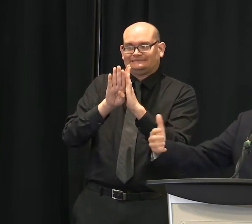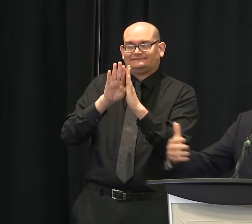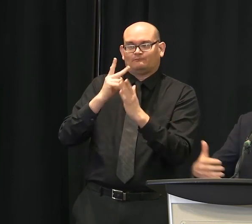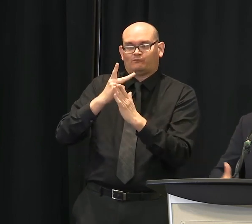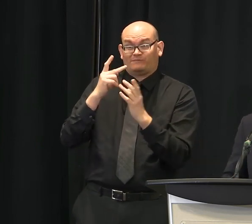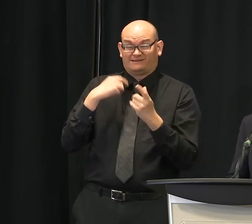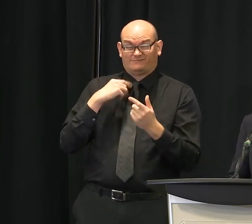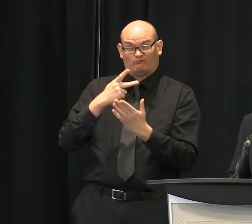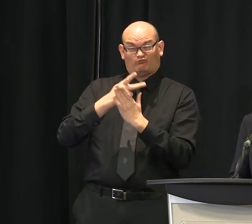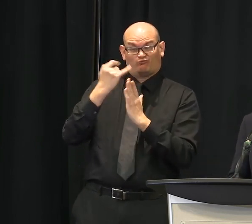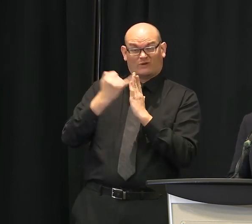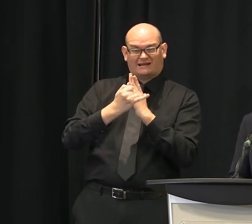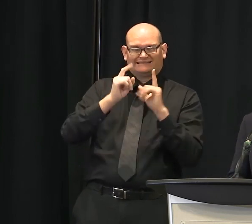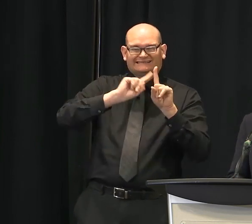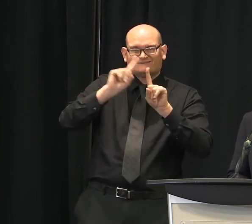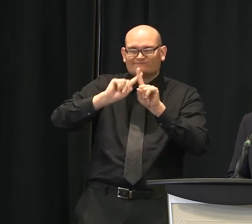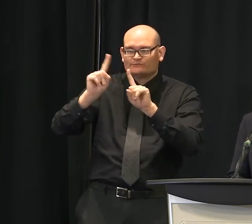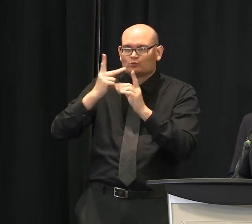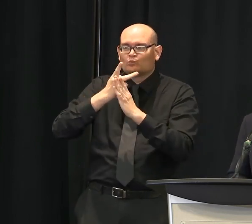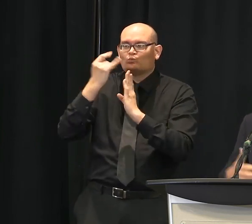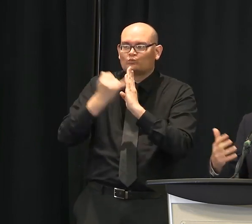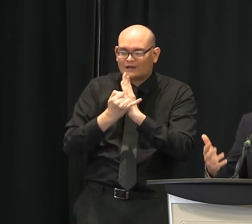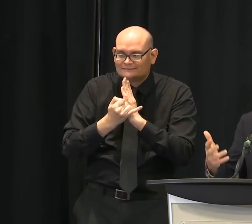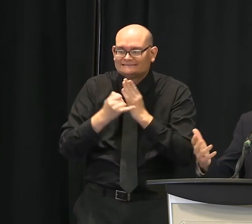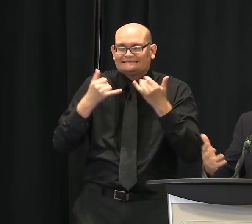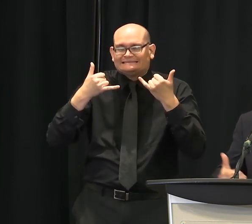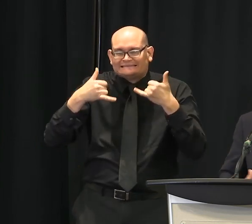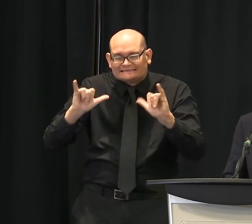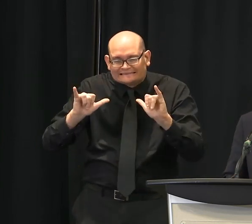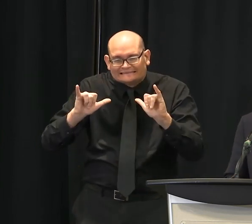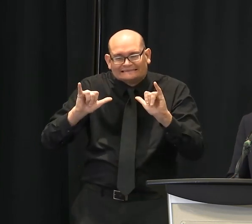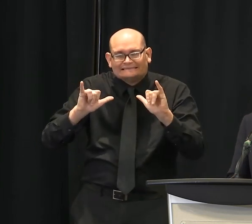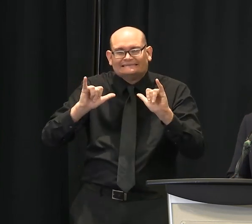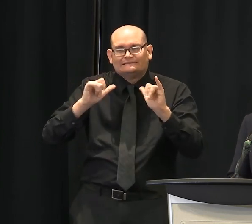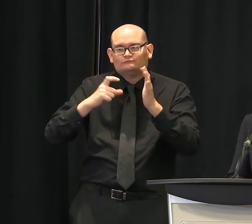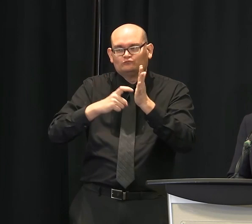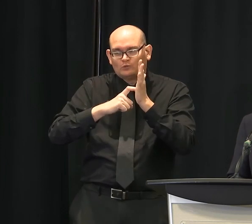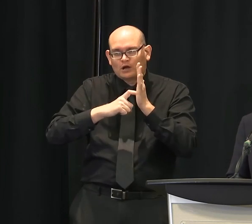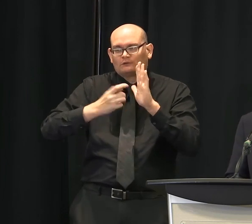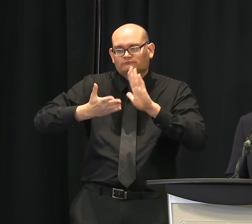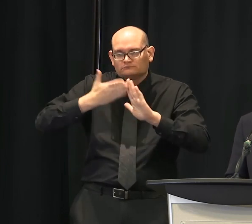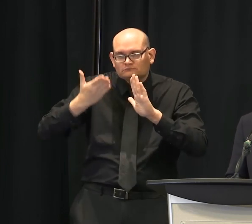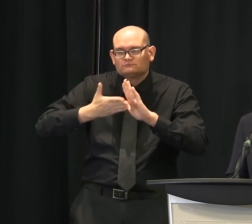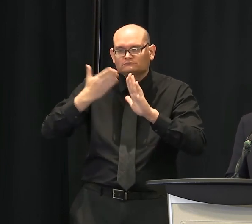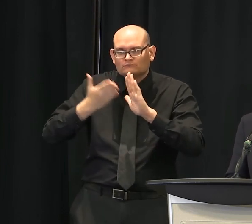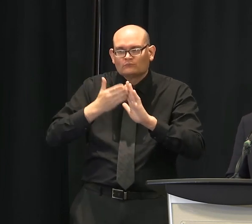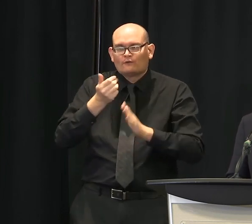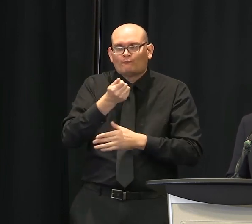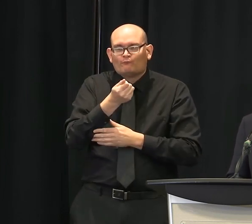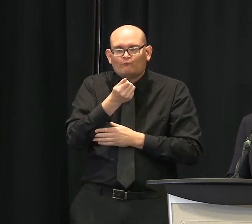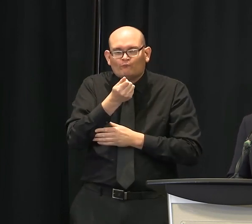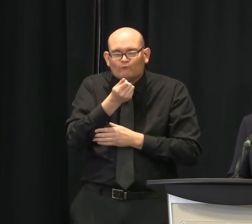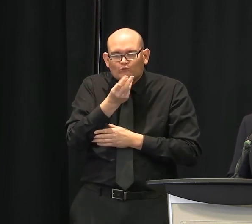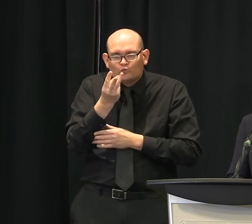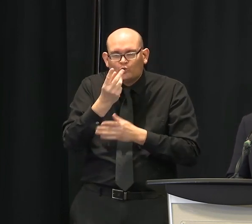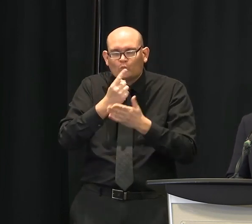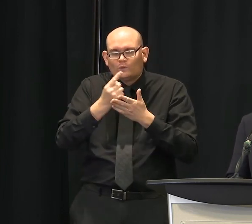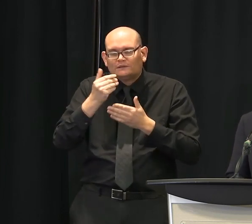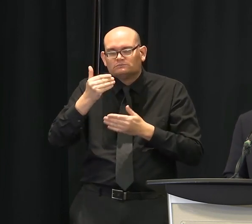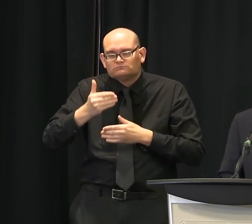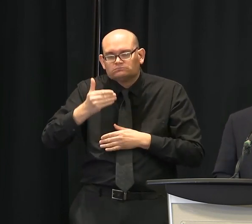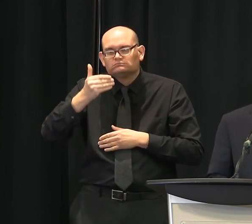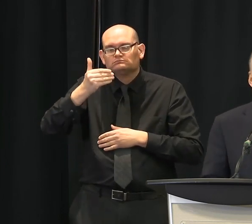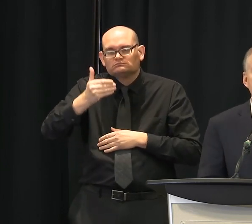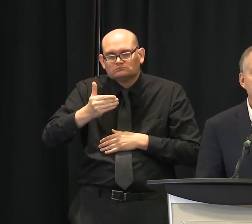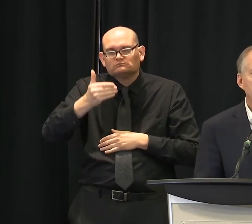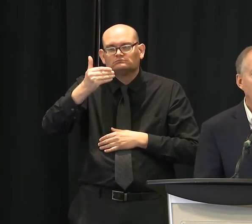pipeline. They're still coming through. So we'll have some confidence boosters, if you will, in the next couple weeks and months. Good. That's encouraging. I've got a